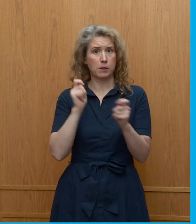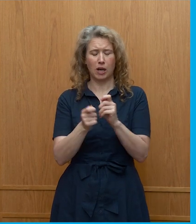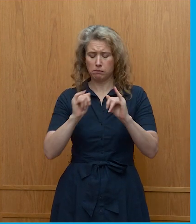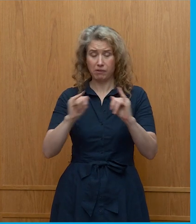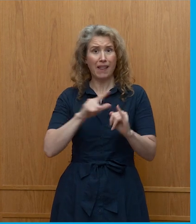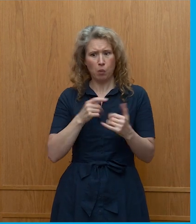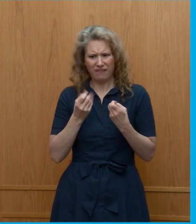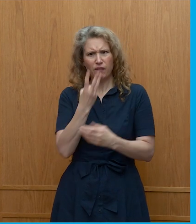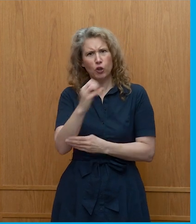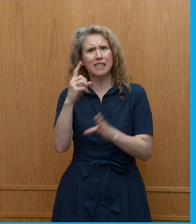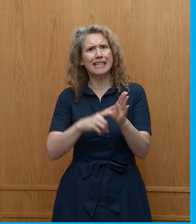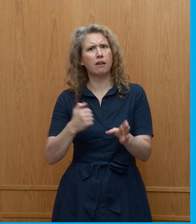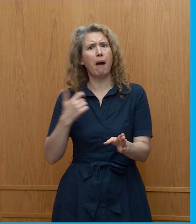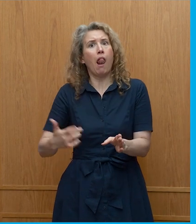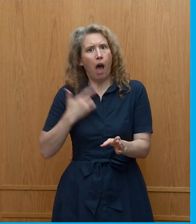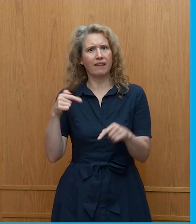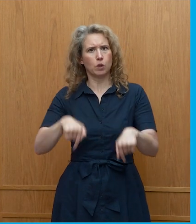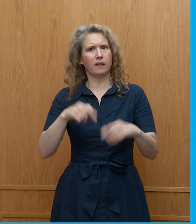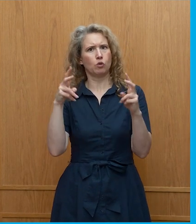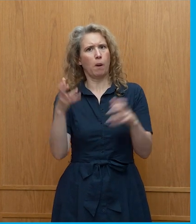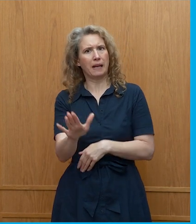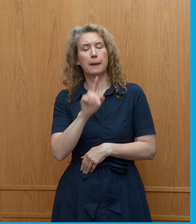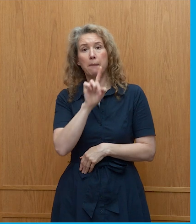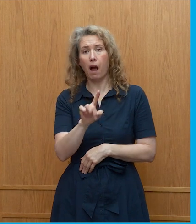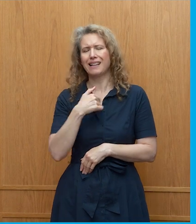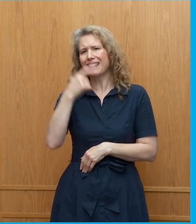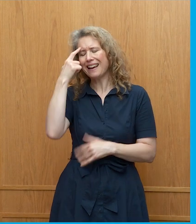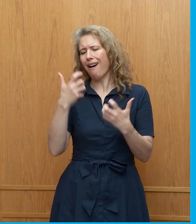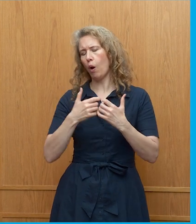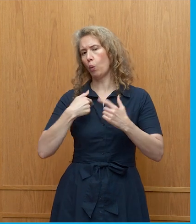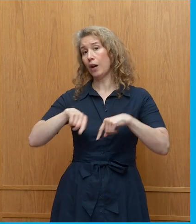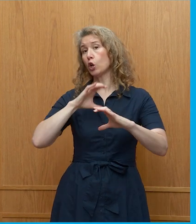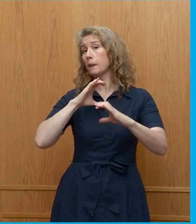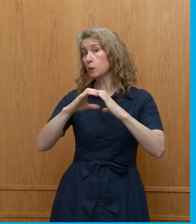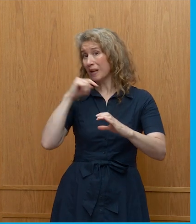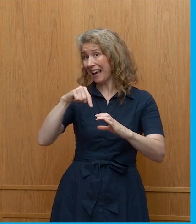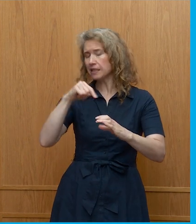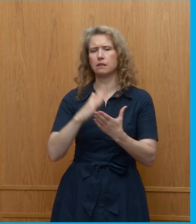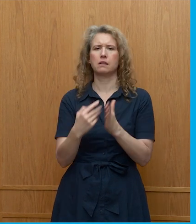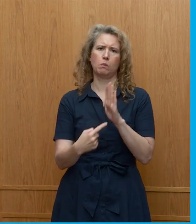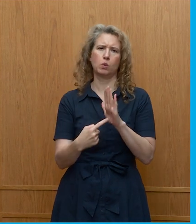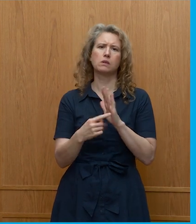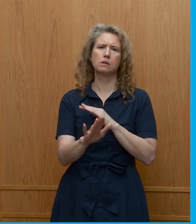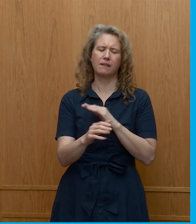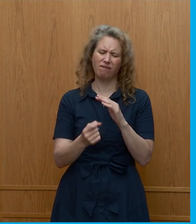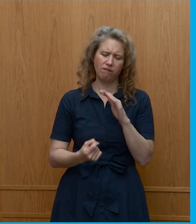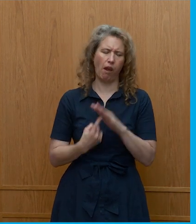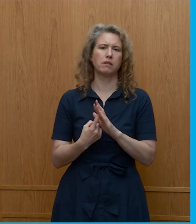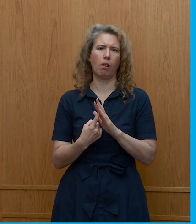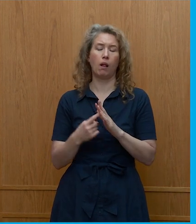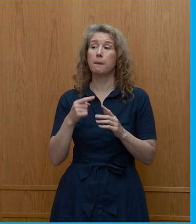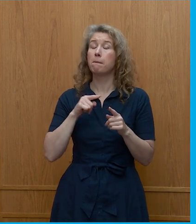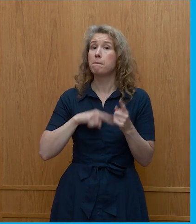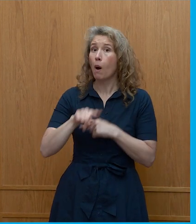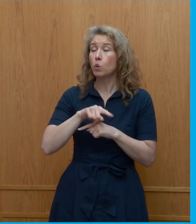30 years of my life to it. However, I actually think how we communicate it is absolutely critical. Most